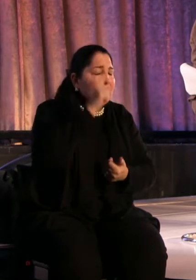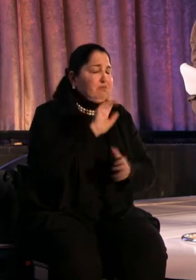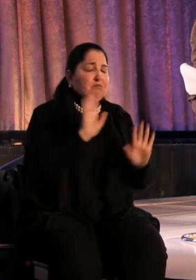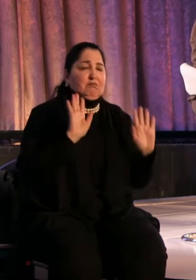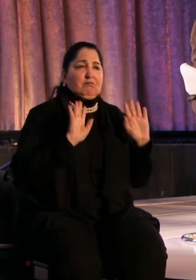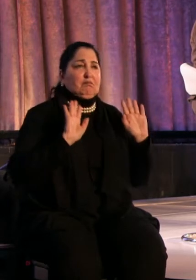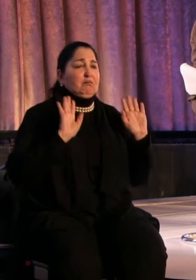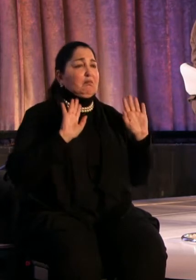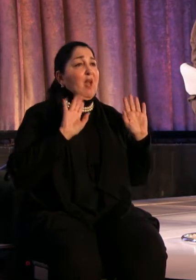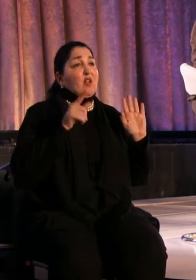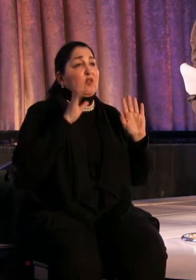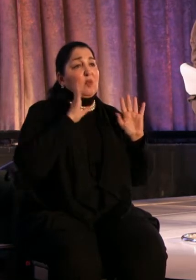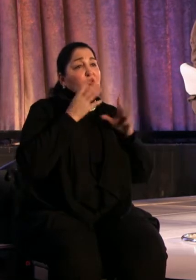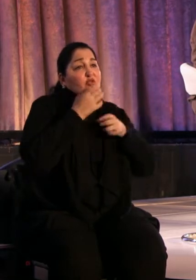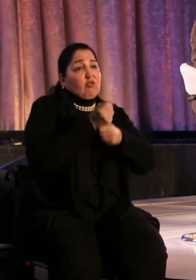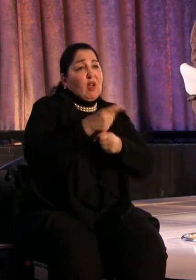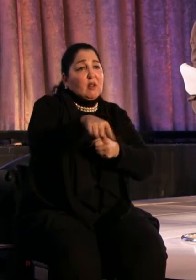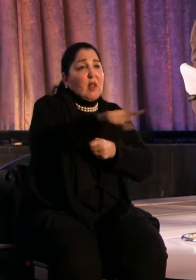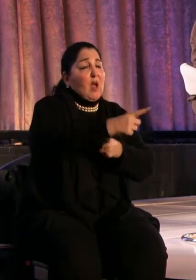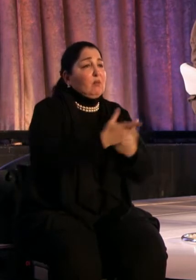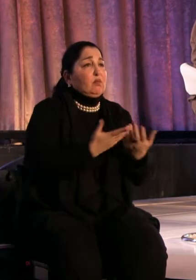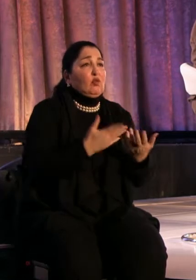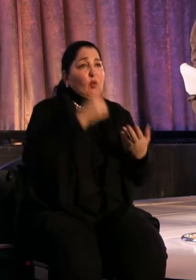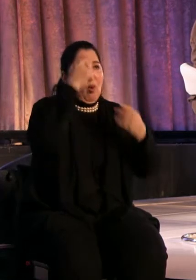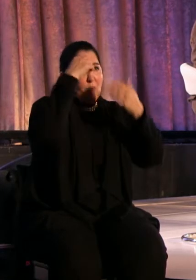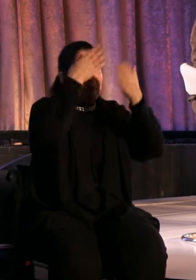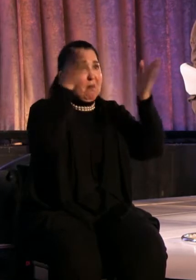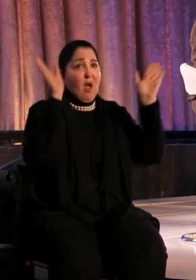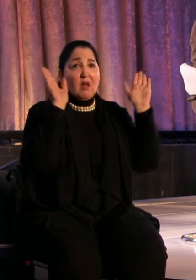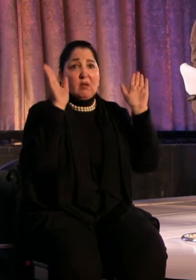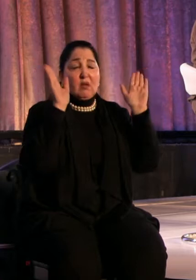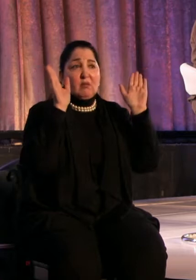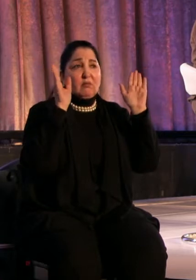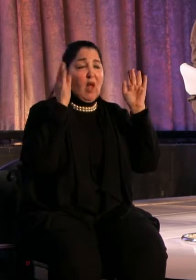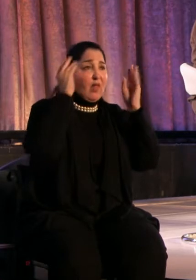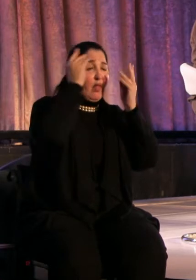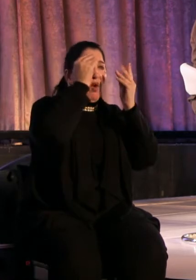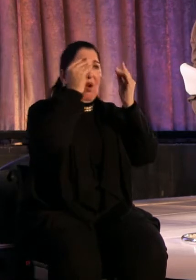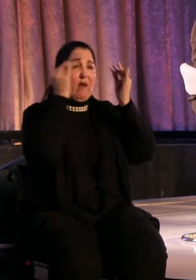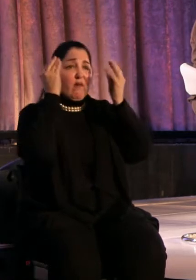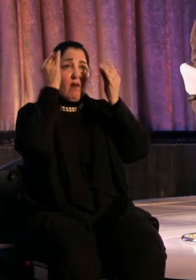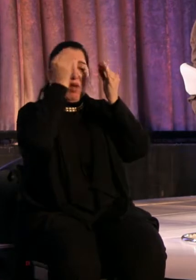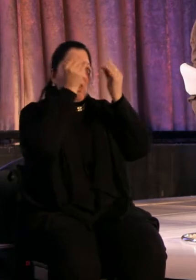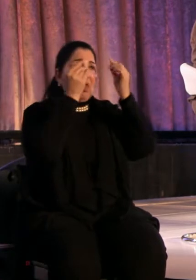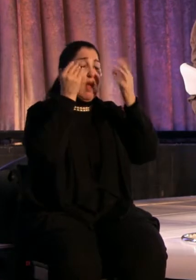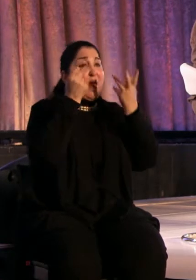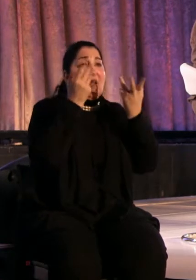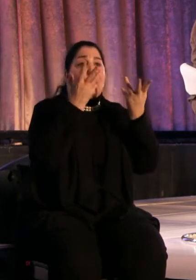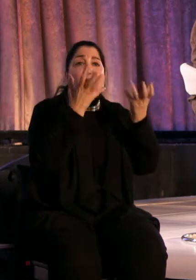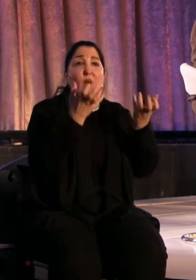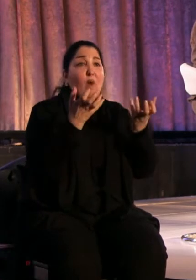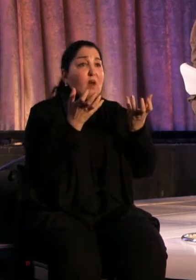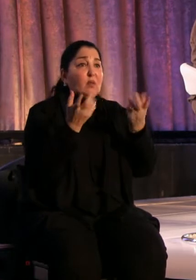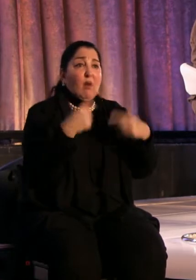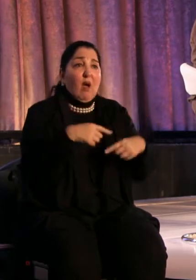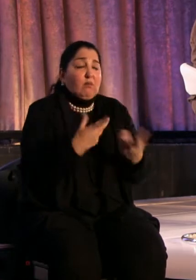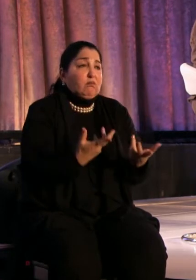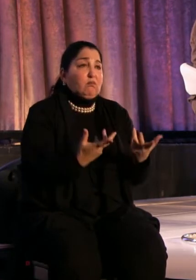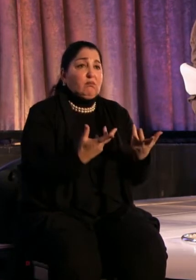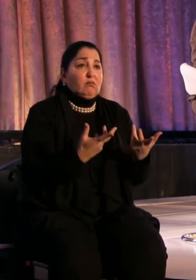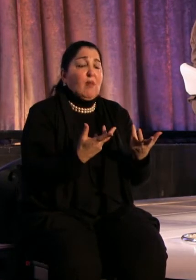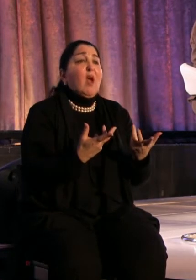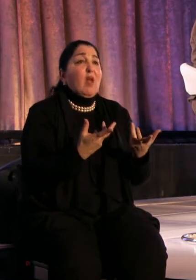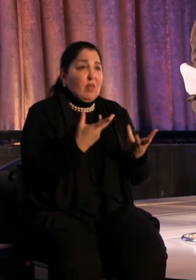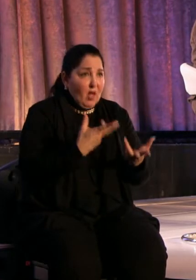just going to trust them to be open-minded, thoughtful people. And if they want to take it in, they show up at the show. And if they don't like it,